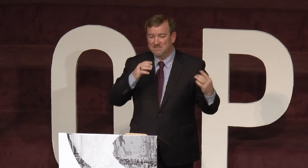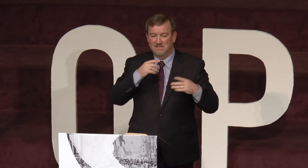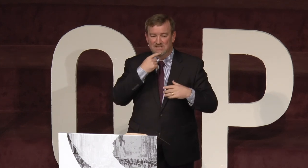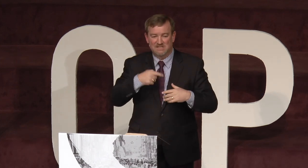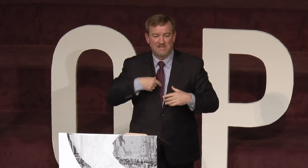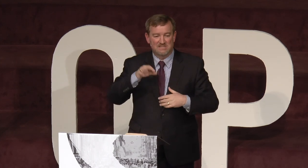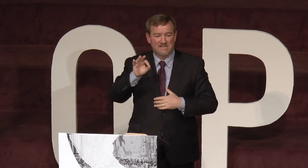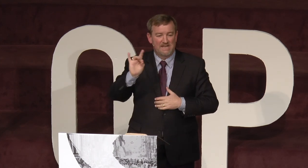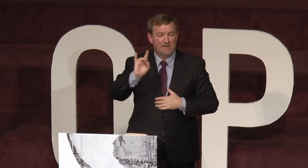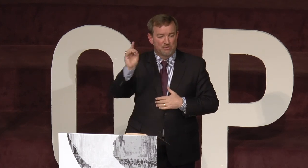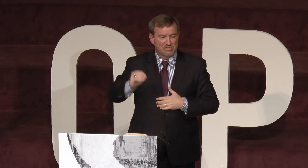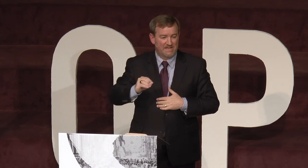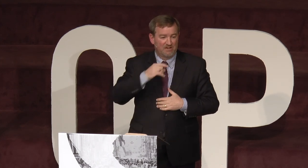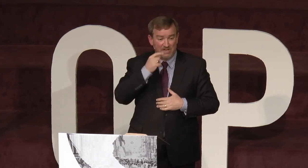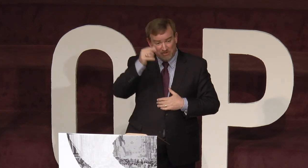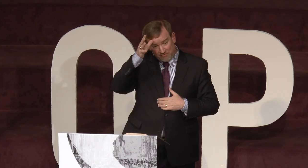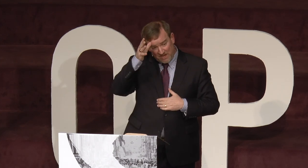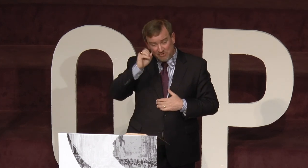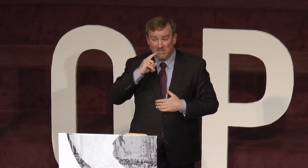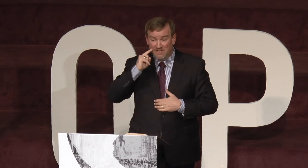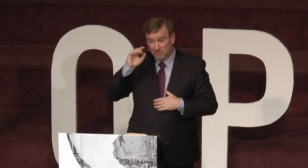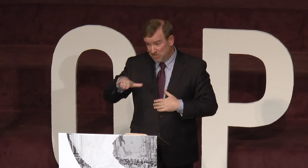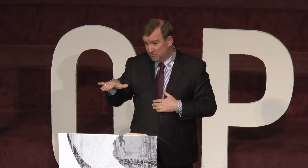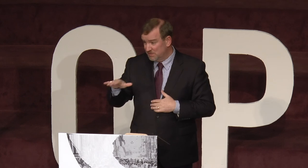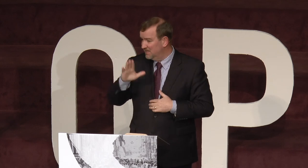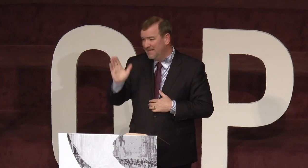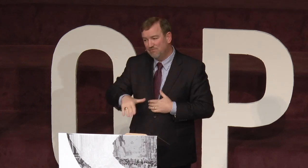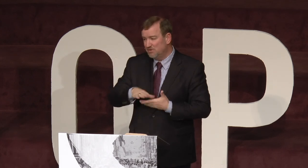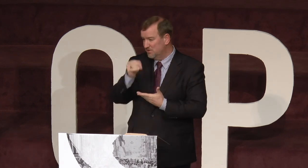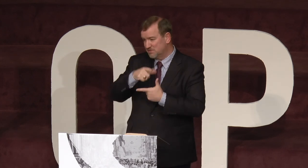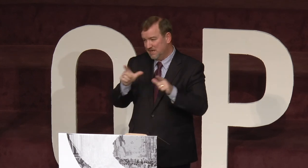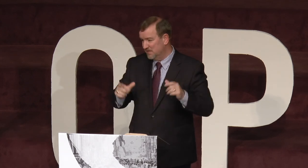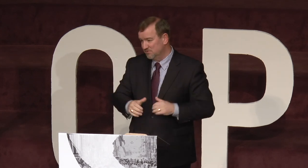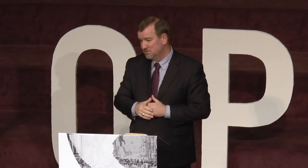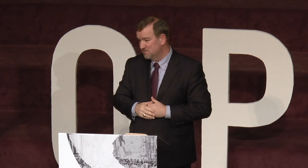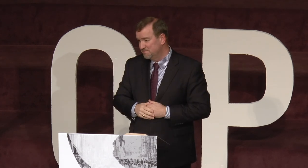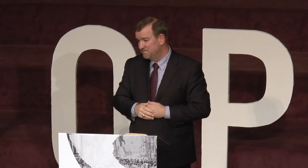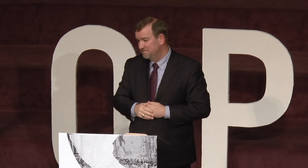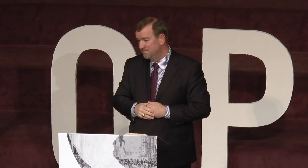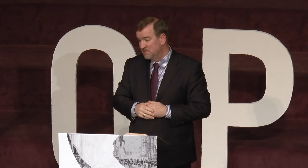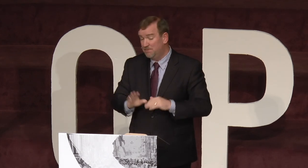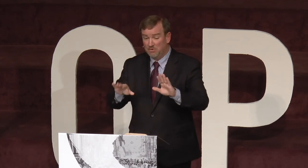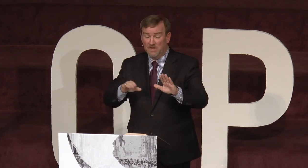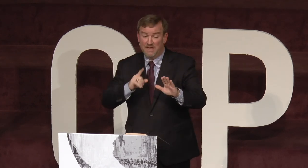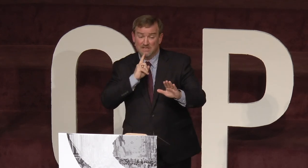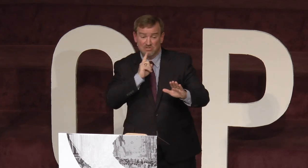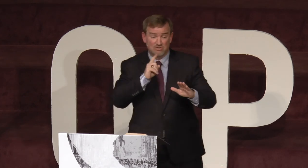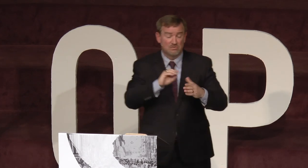They tell us that 98% of hearing fathers of deaf children never learn sign language. By the way, that is a true,